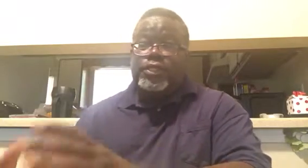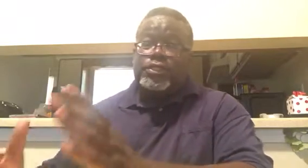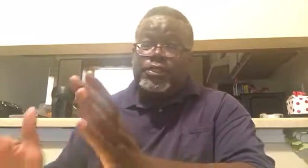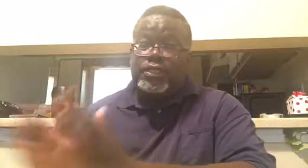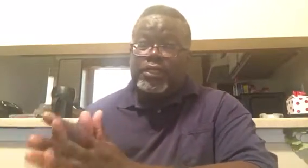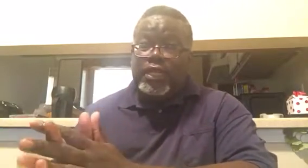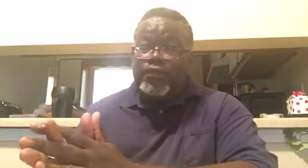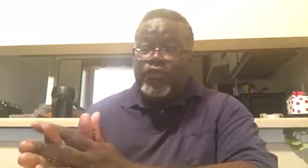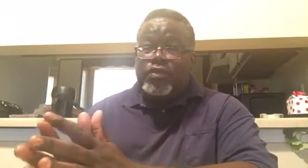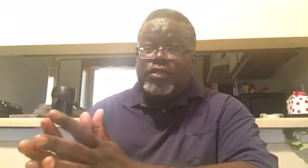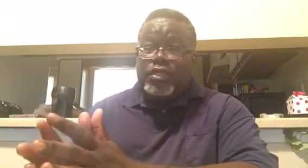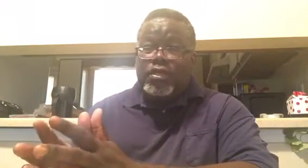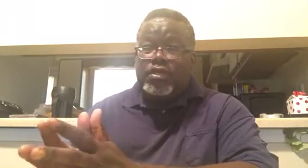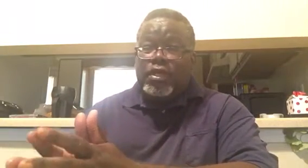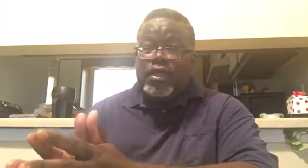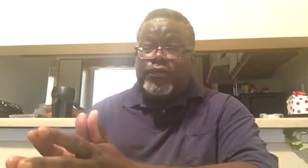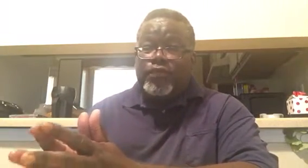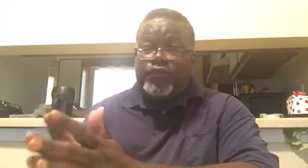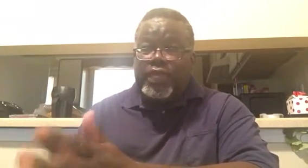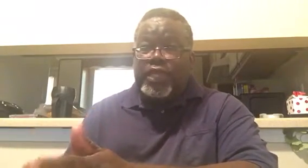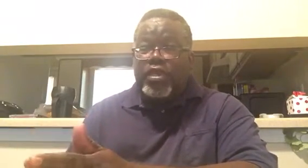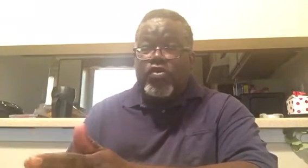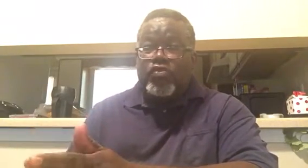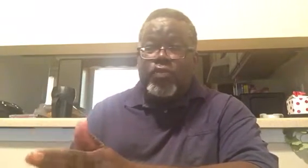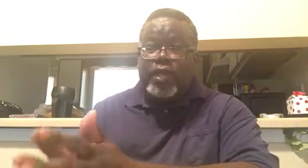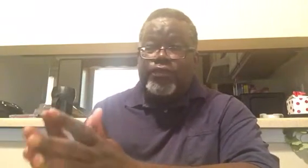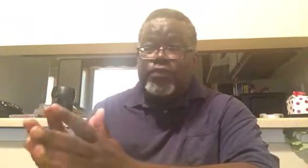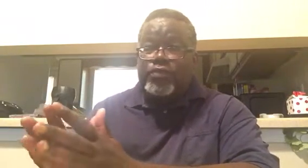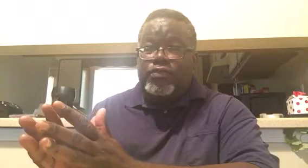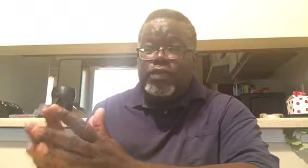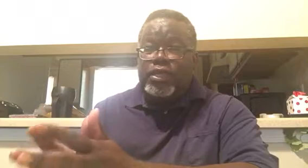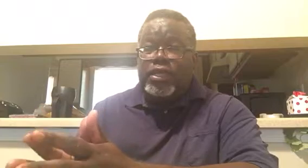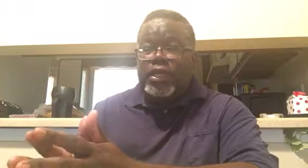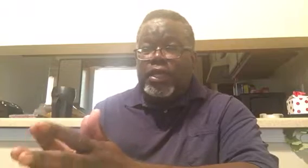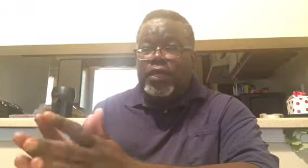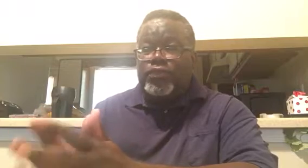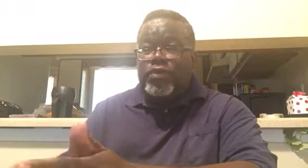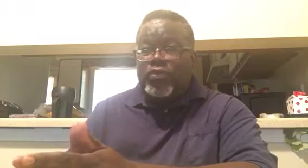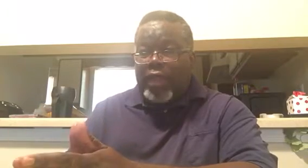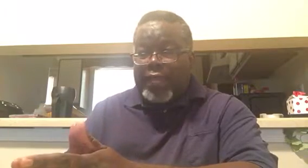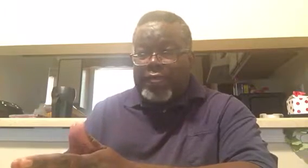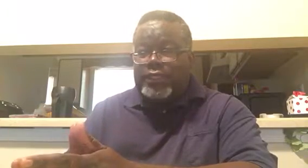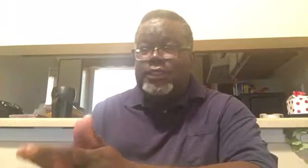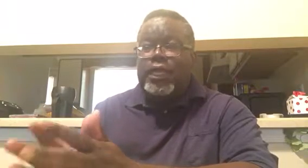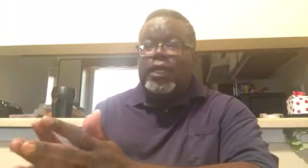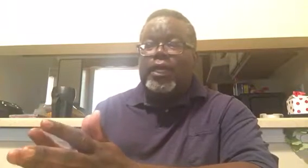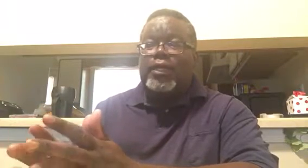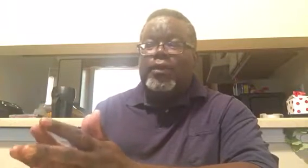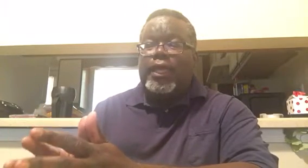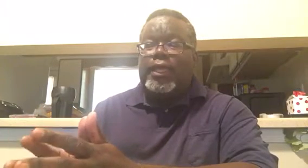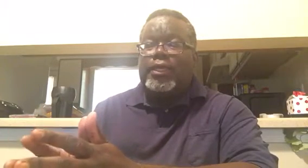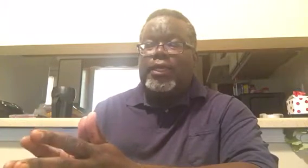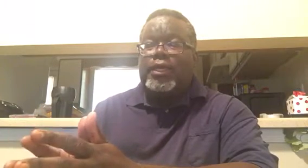she's, she's an influencer, uh, through video and through, uh, through her writings. Uh, and, uh,